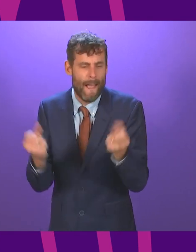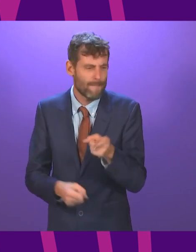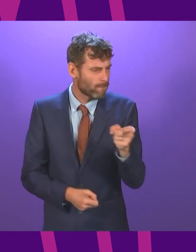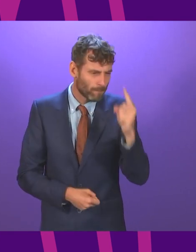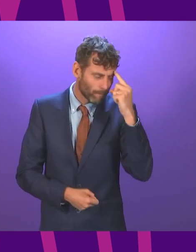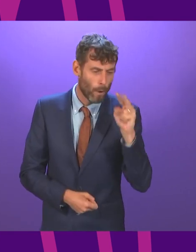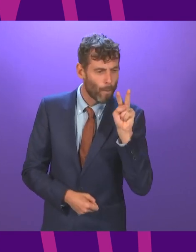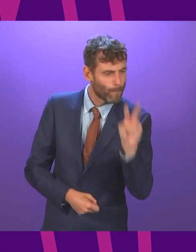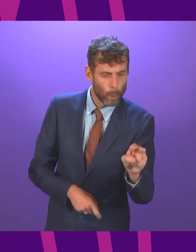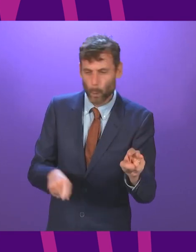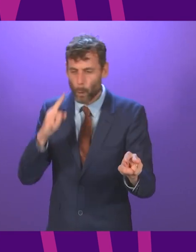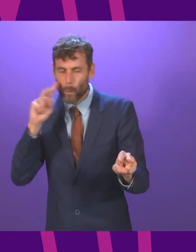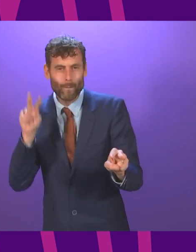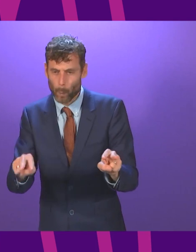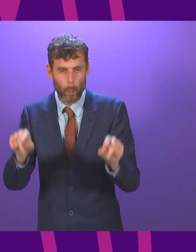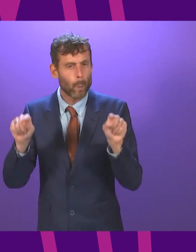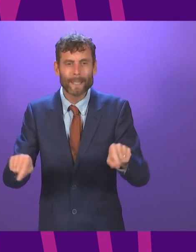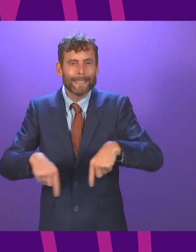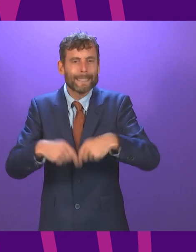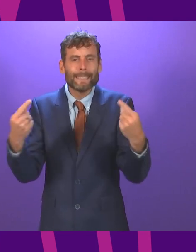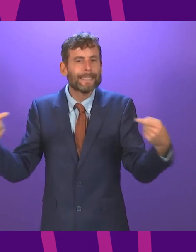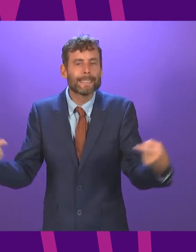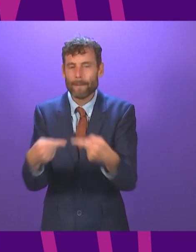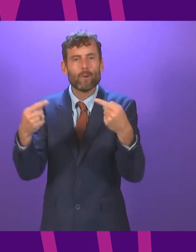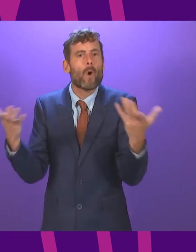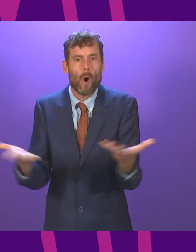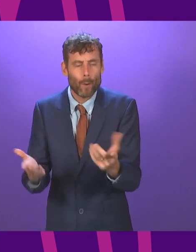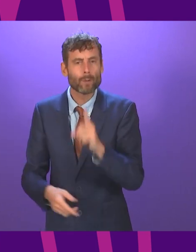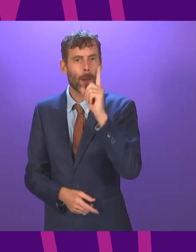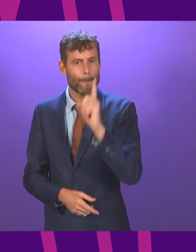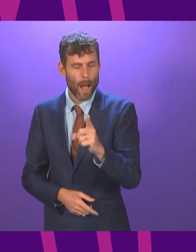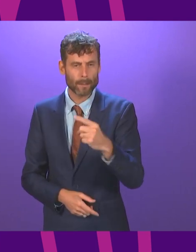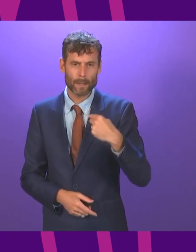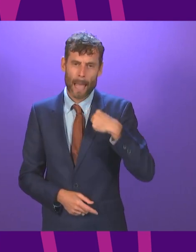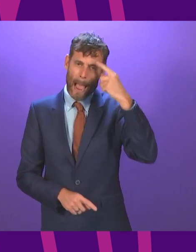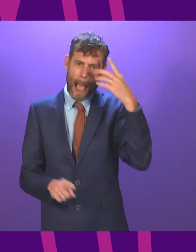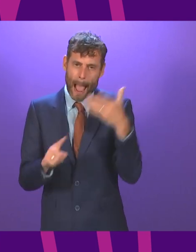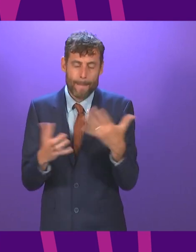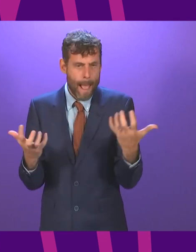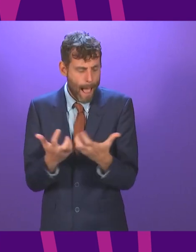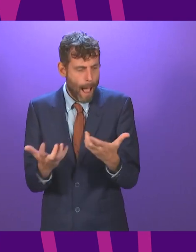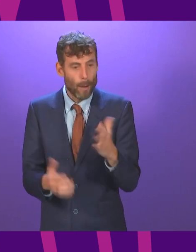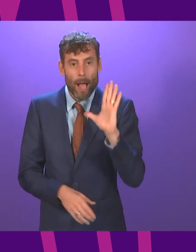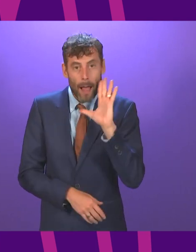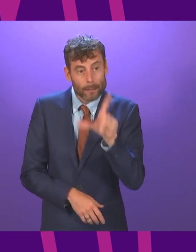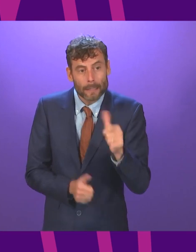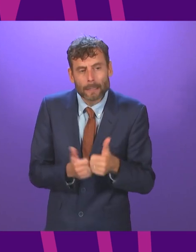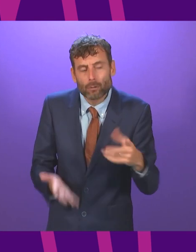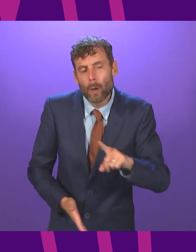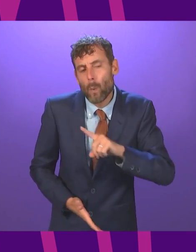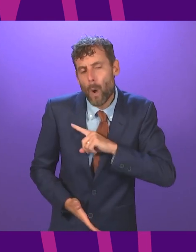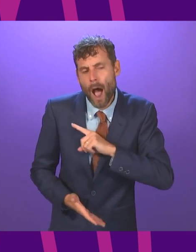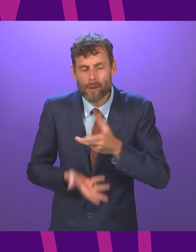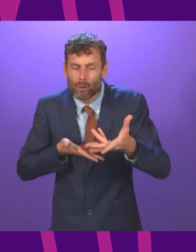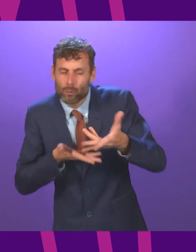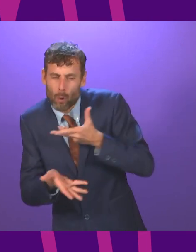work together for the good of those we represent. That is how we're going to proceed in this Parliament, certainly on the part of those of us on these benches.